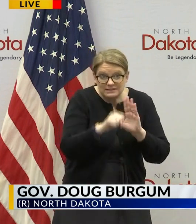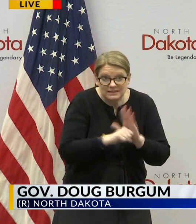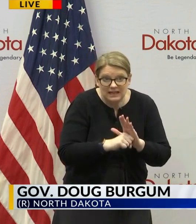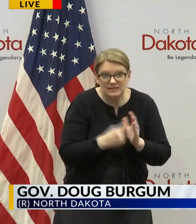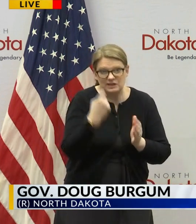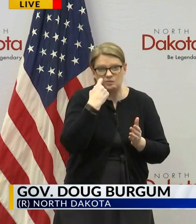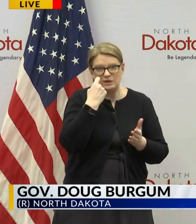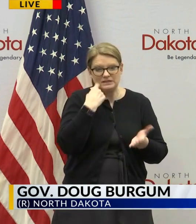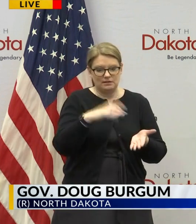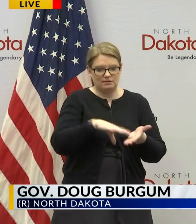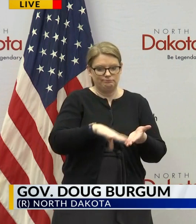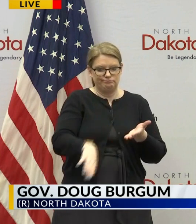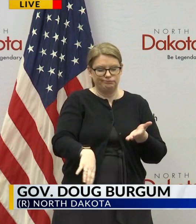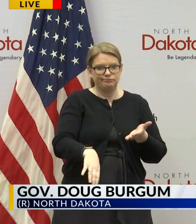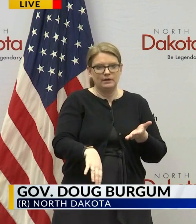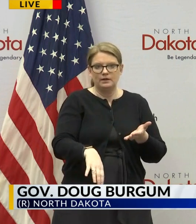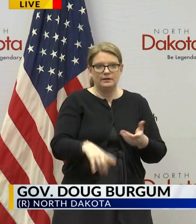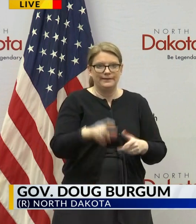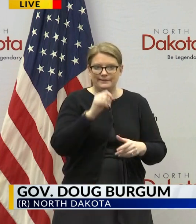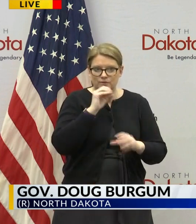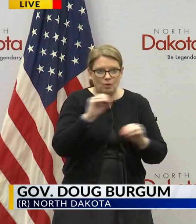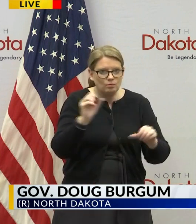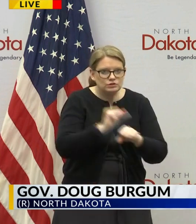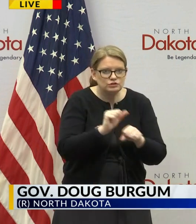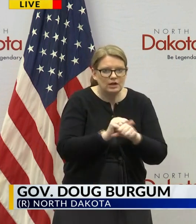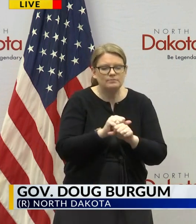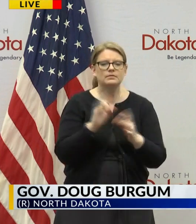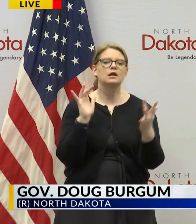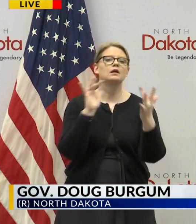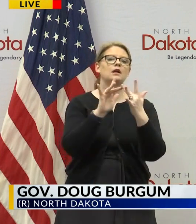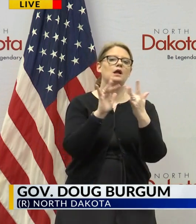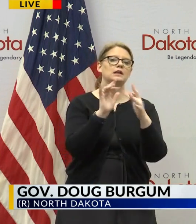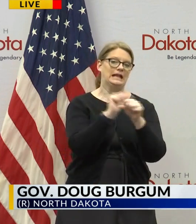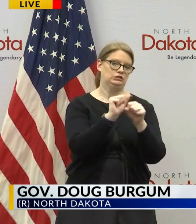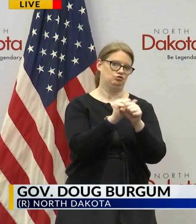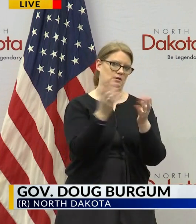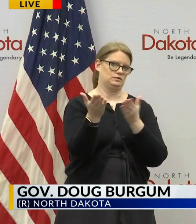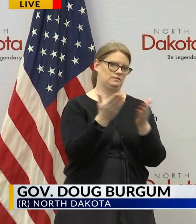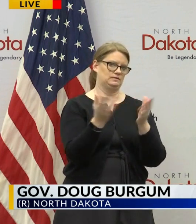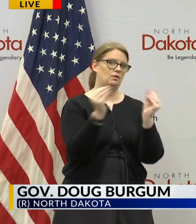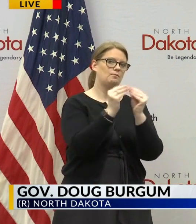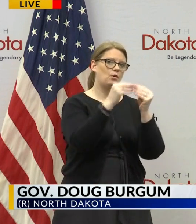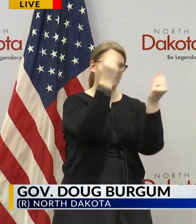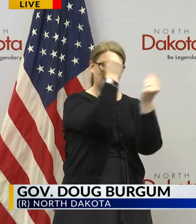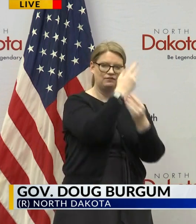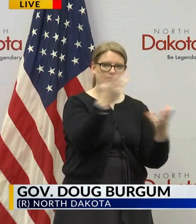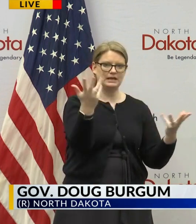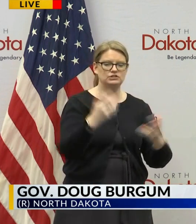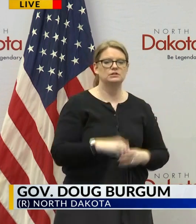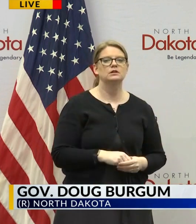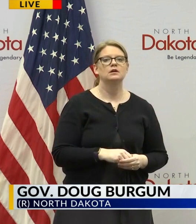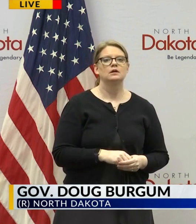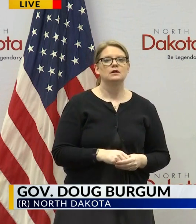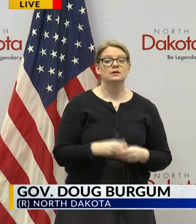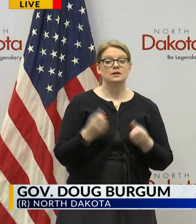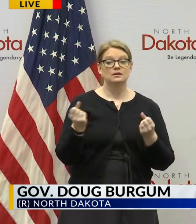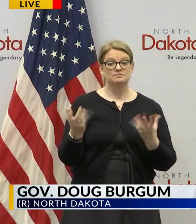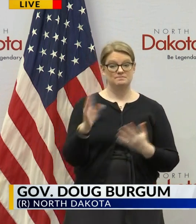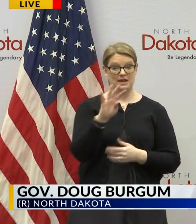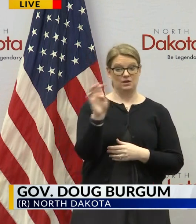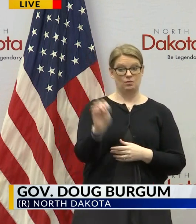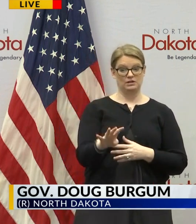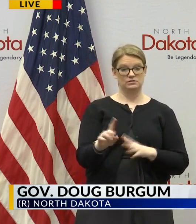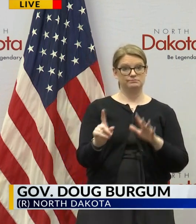recently become unemployed a contact job service and for their information this has led to questions about our